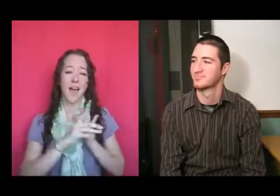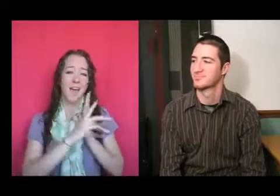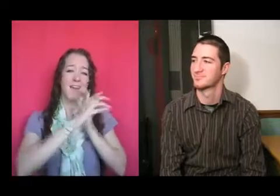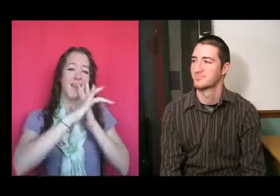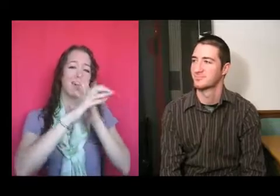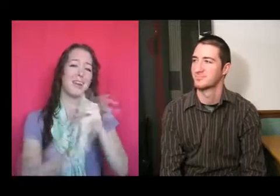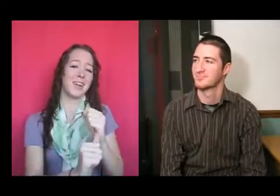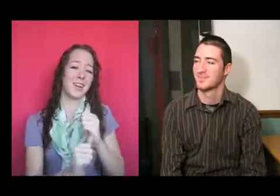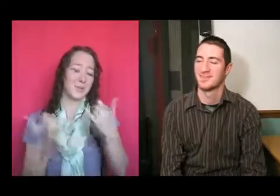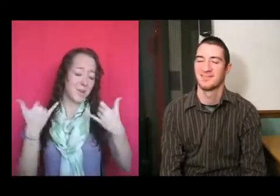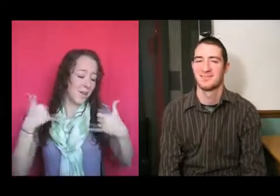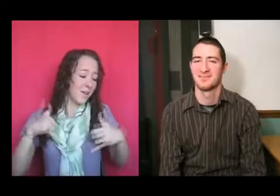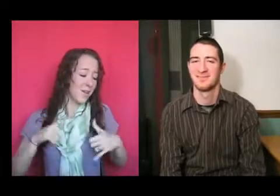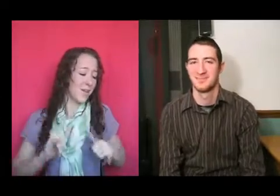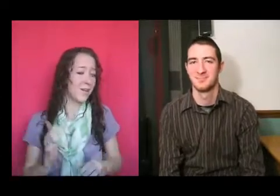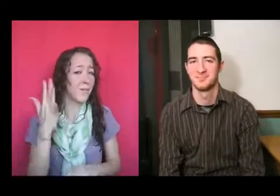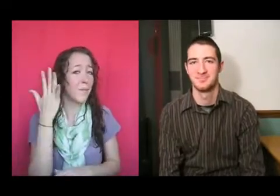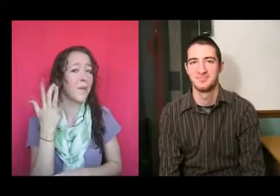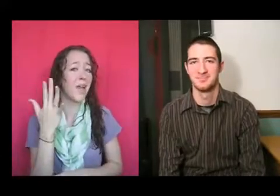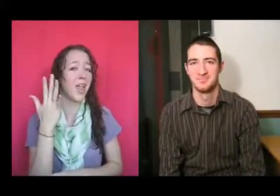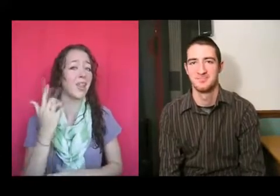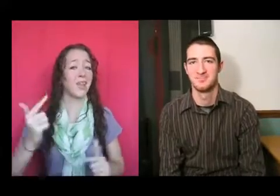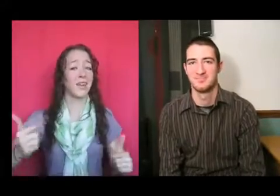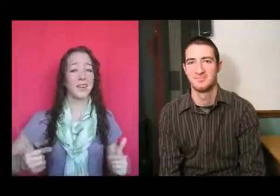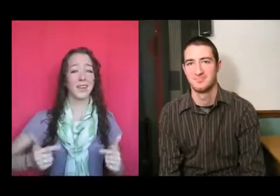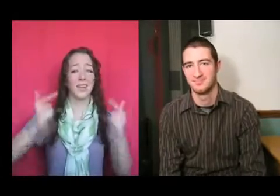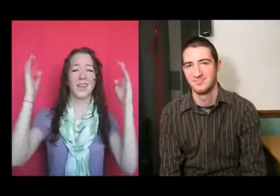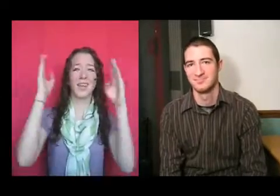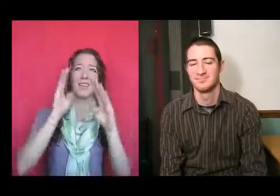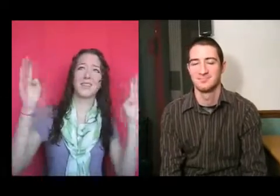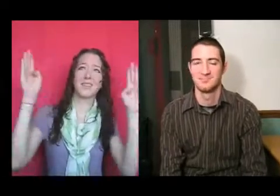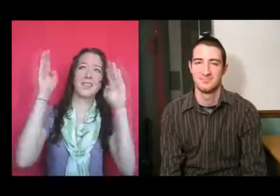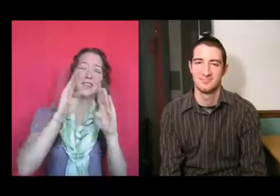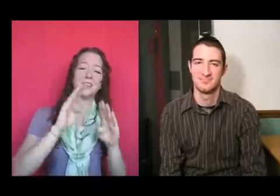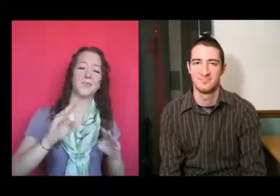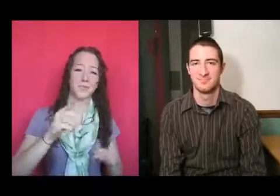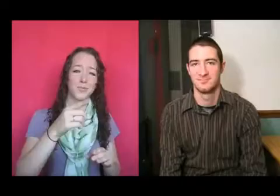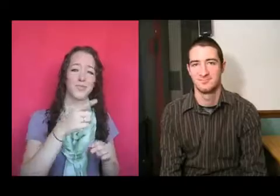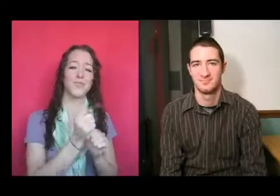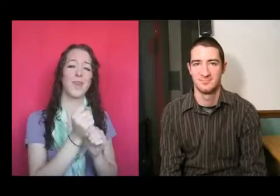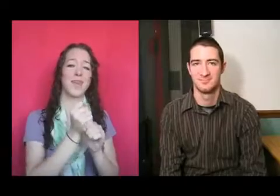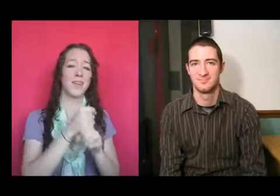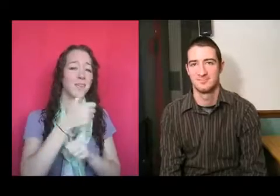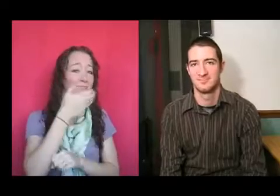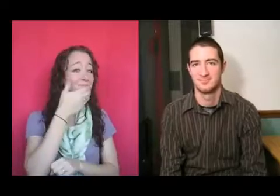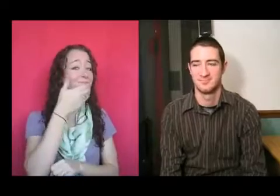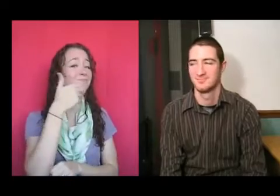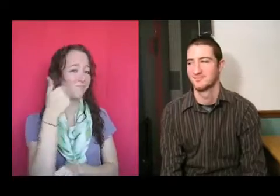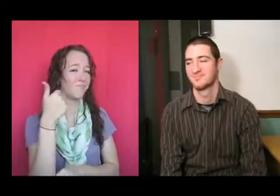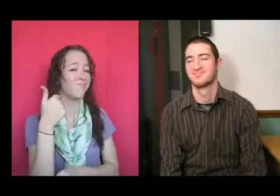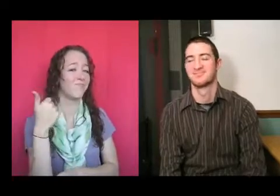me in my heart. You make it easier when life gets hard.